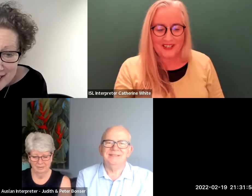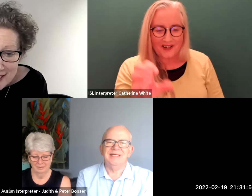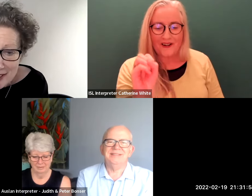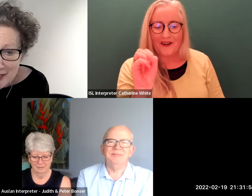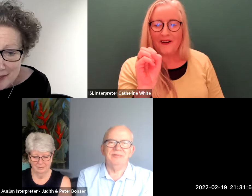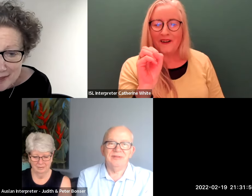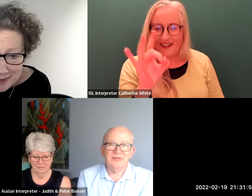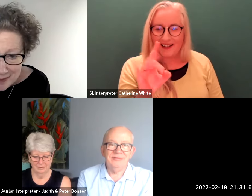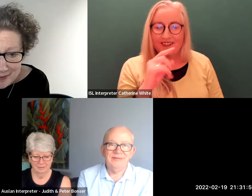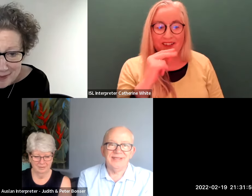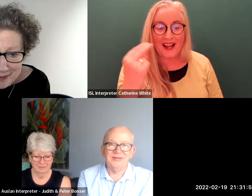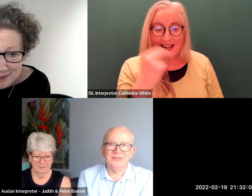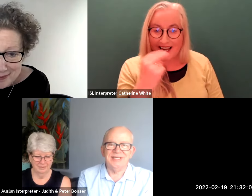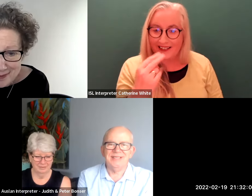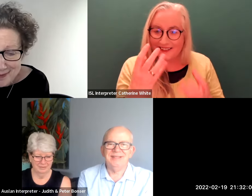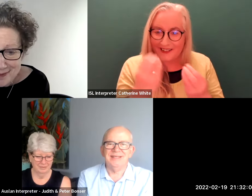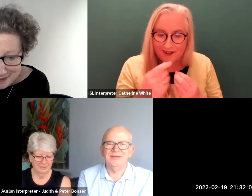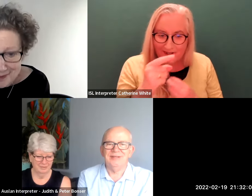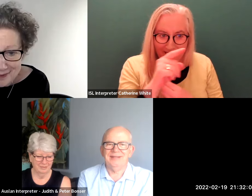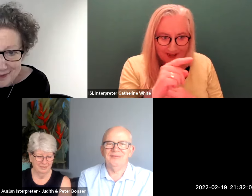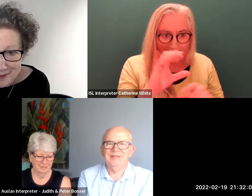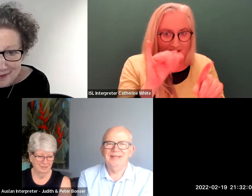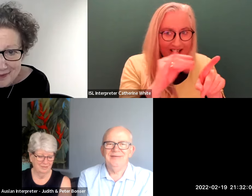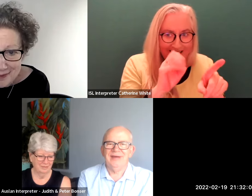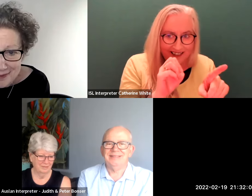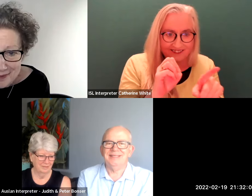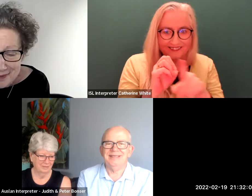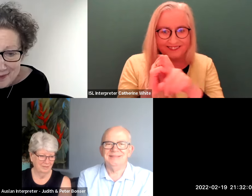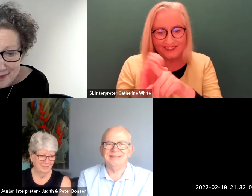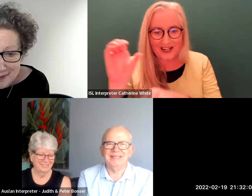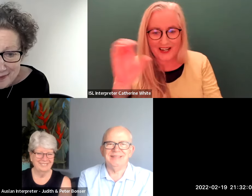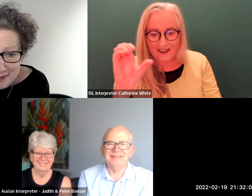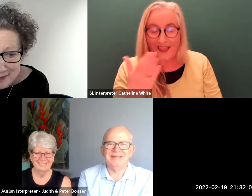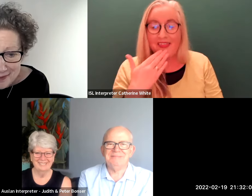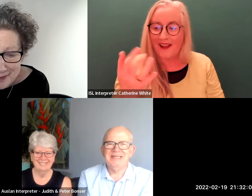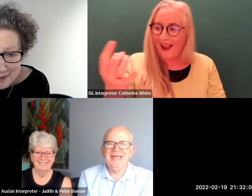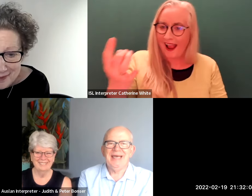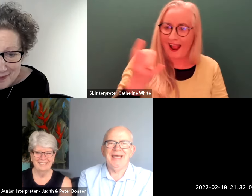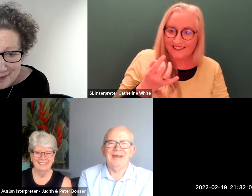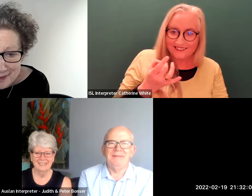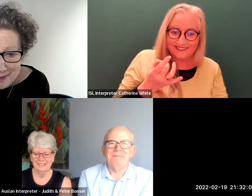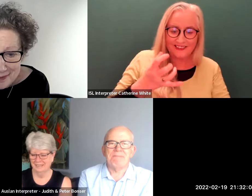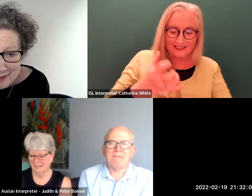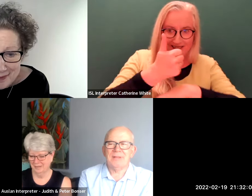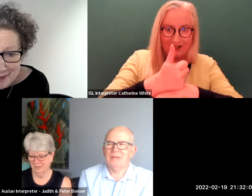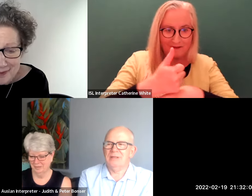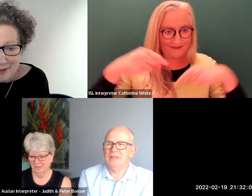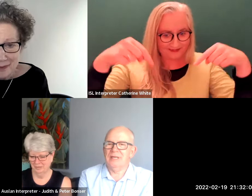it's it's nice to be with you thank you jamie thank you katherine for asking us and setting this up um